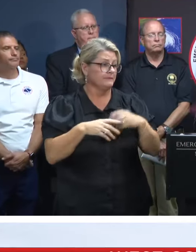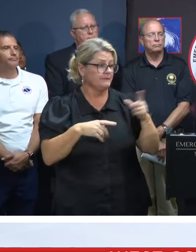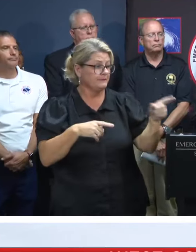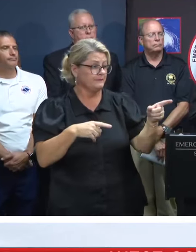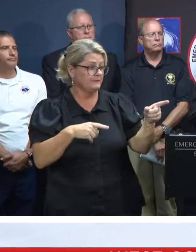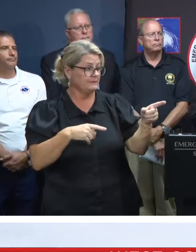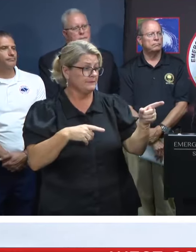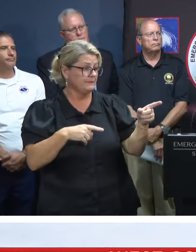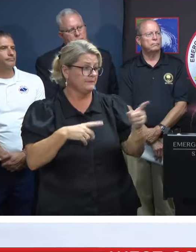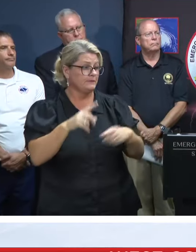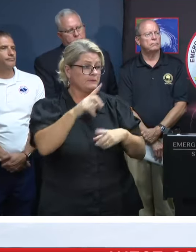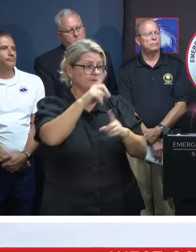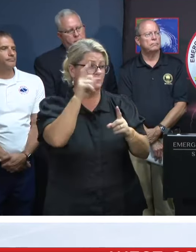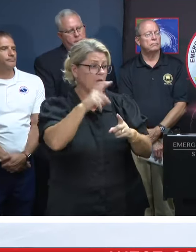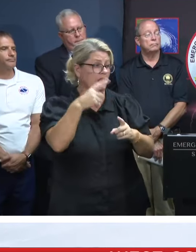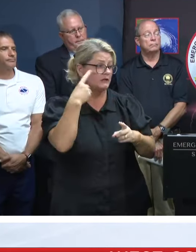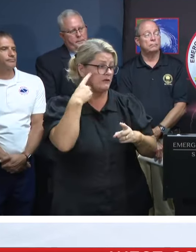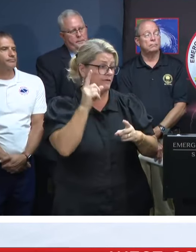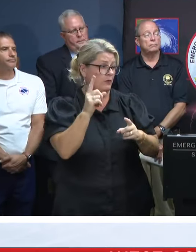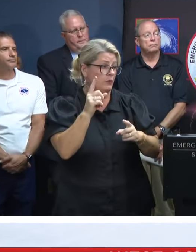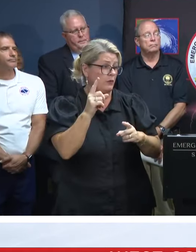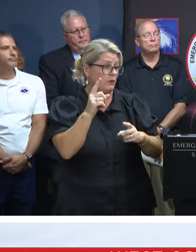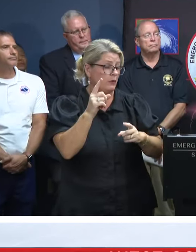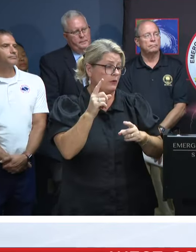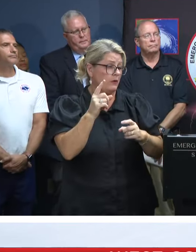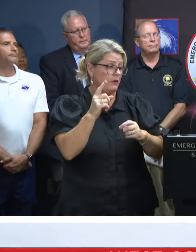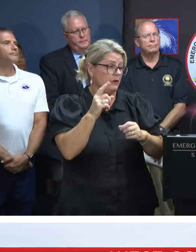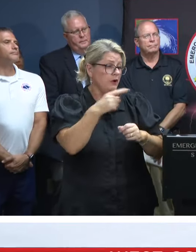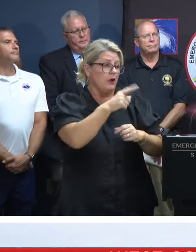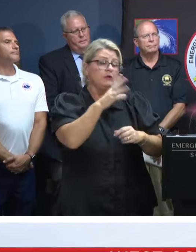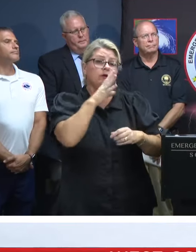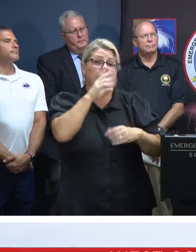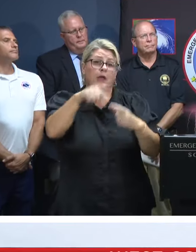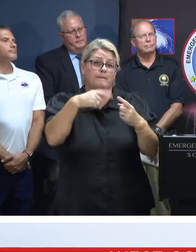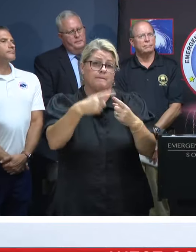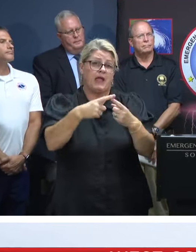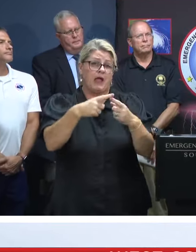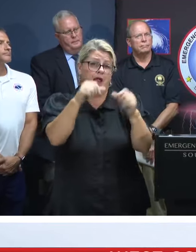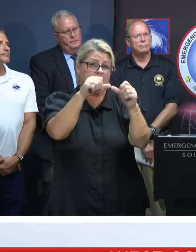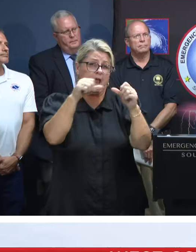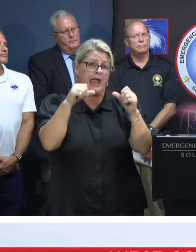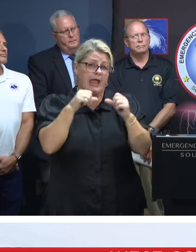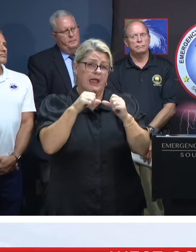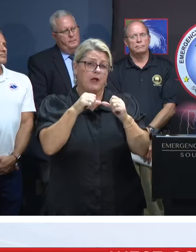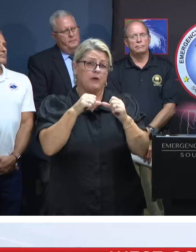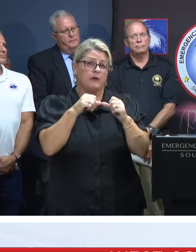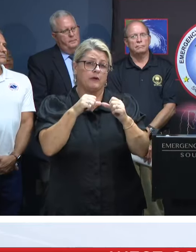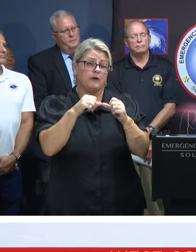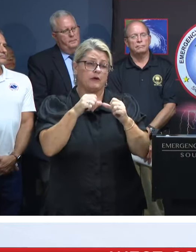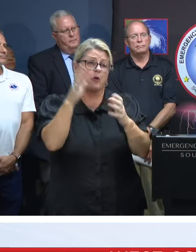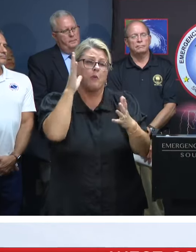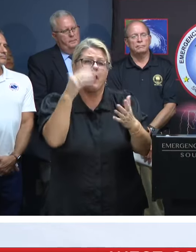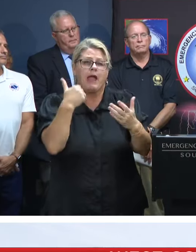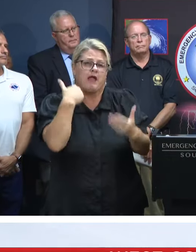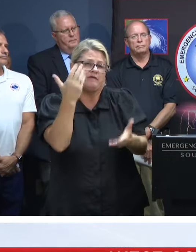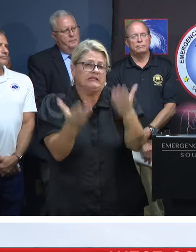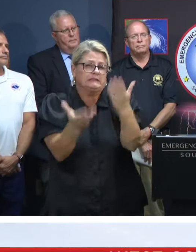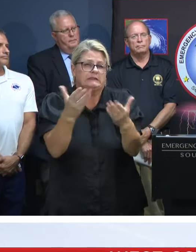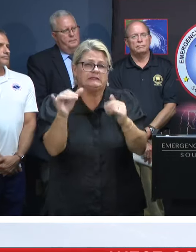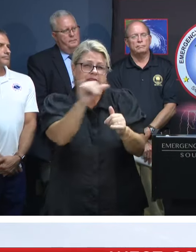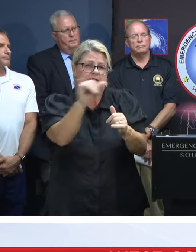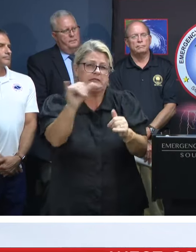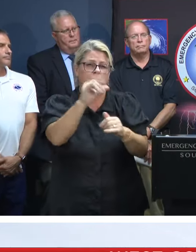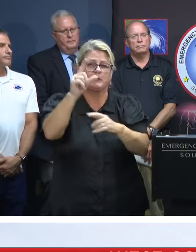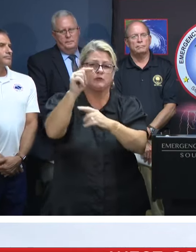This is a question for, I guess, other folks. You talked about some of the areas that there will be similar impacts like 2015, but the